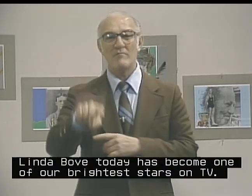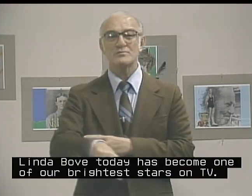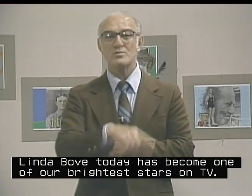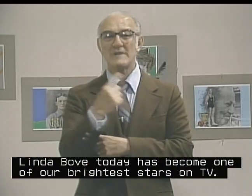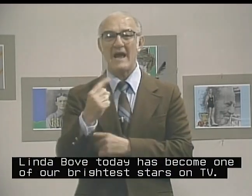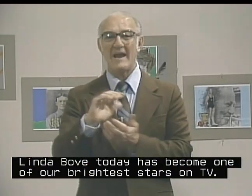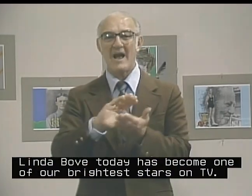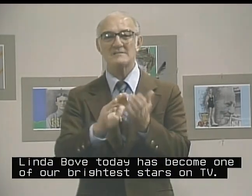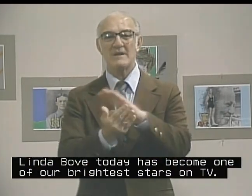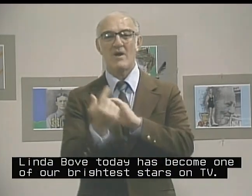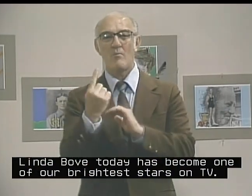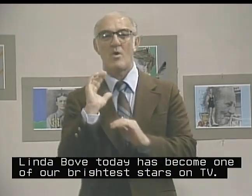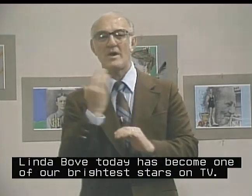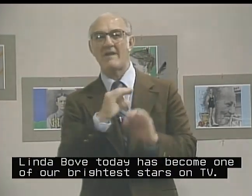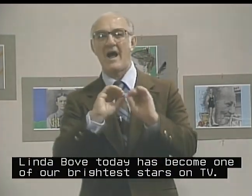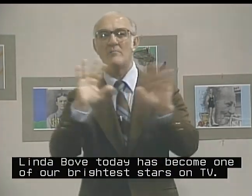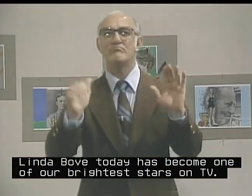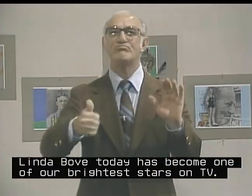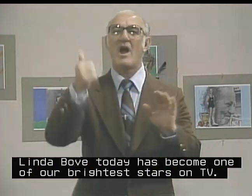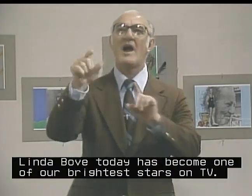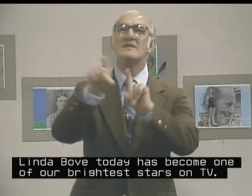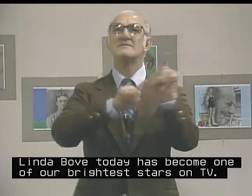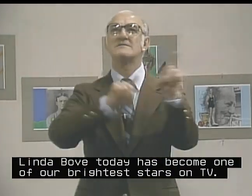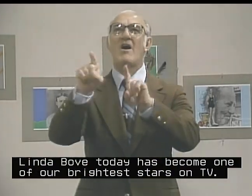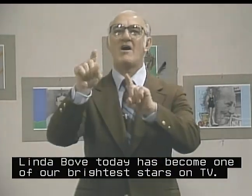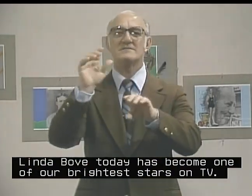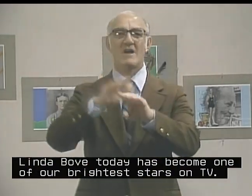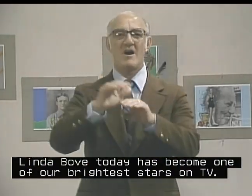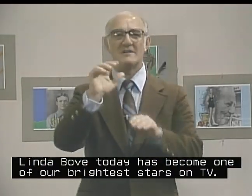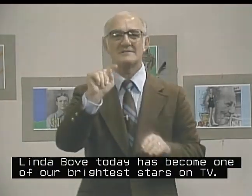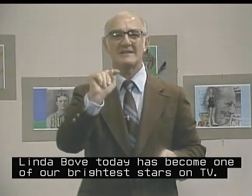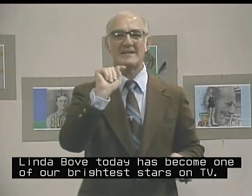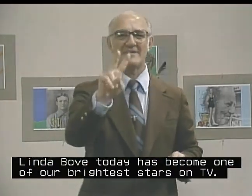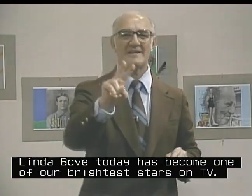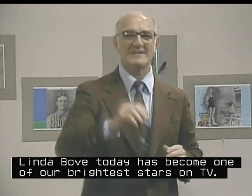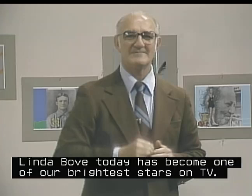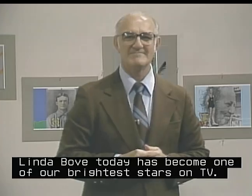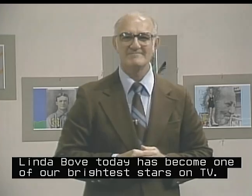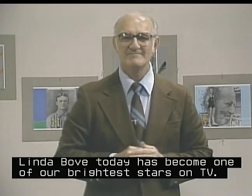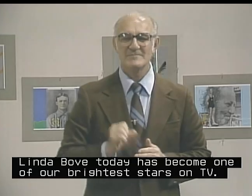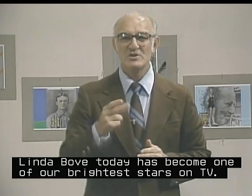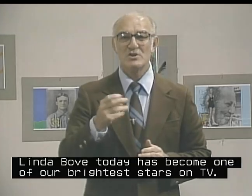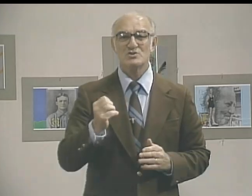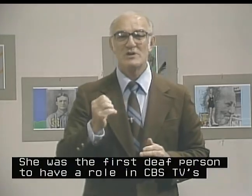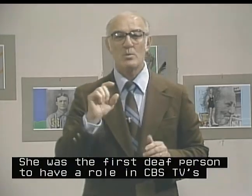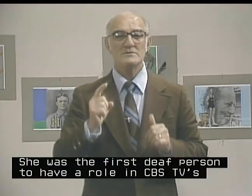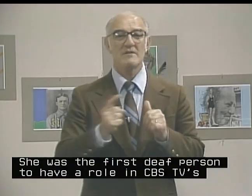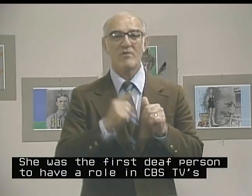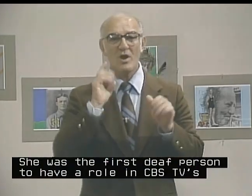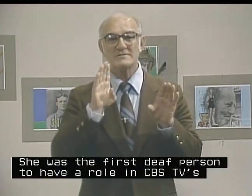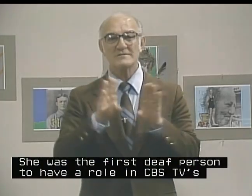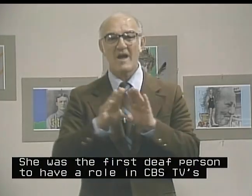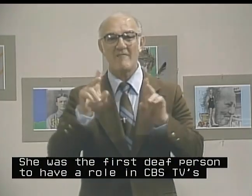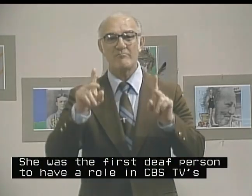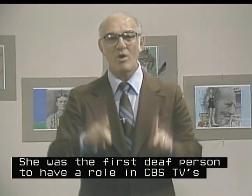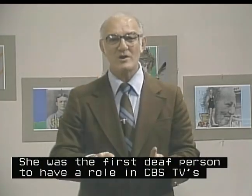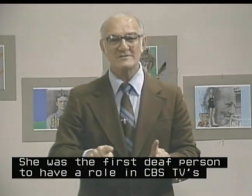today has become one of our brightest stars on TV. She was the first deaf person